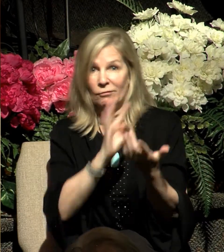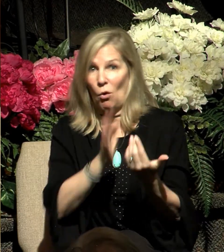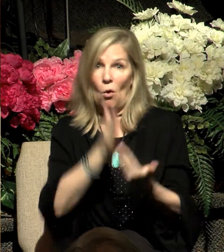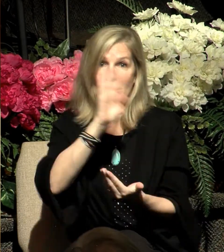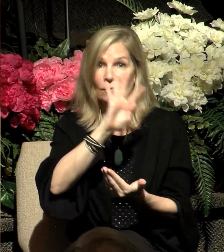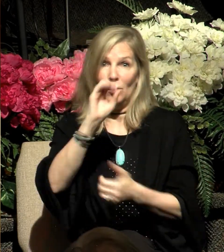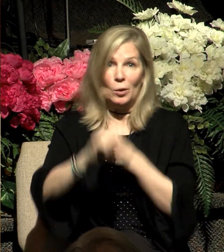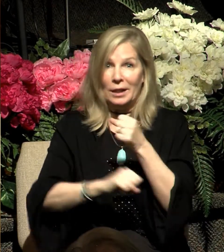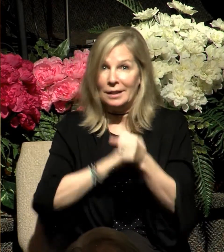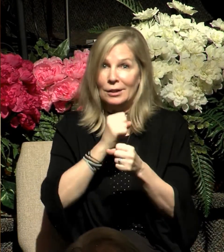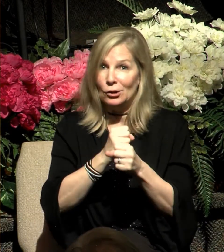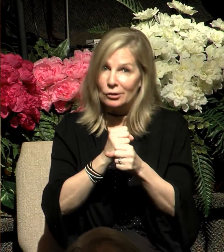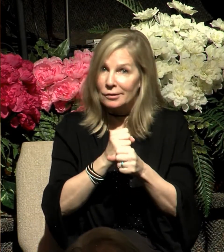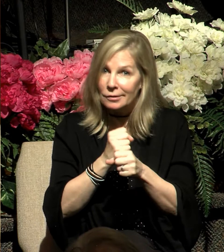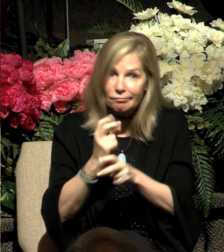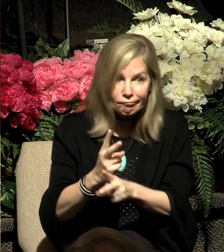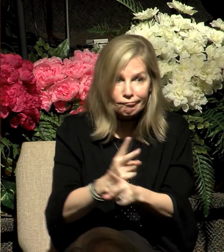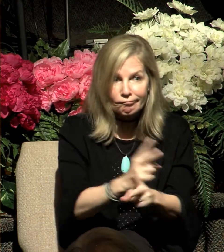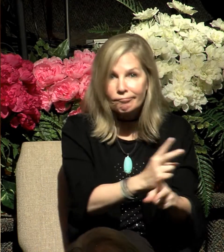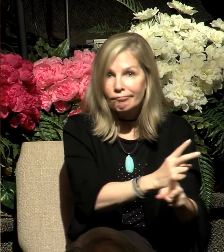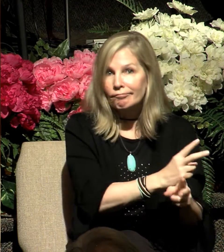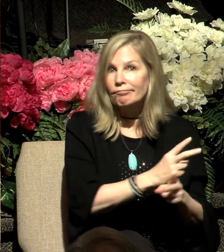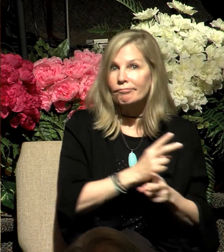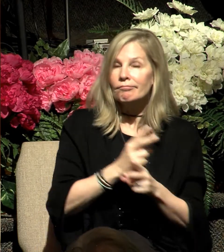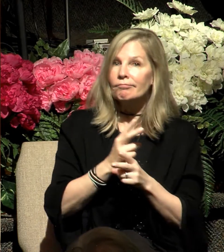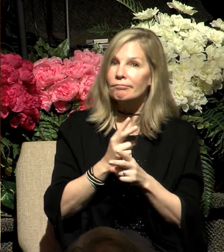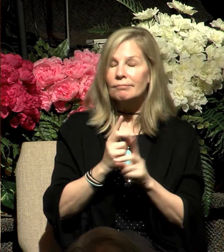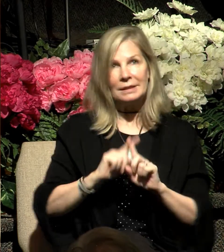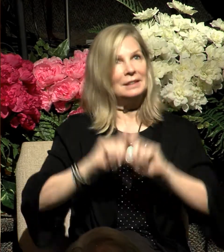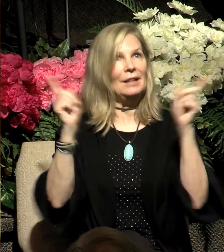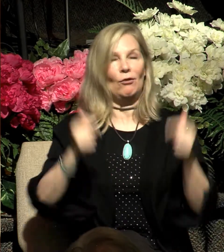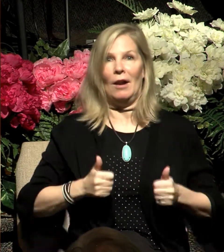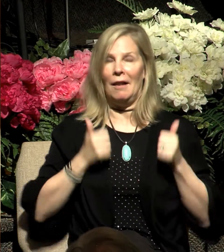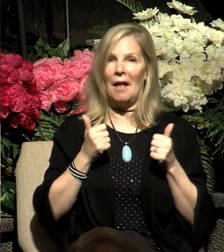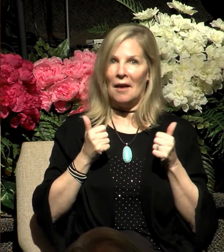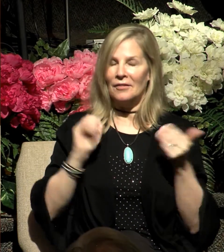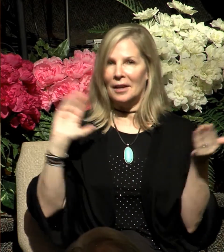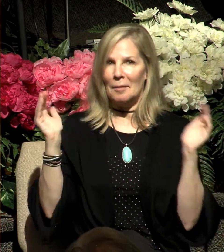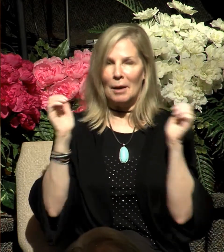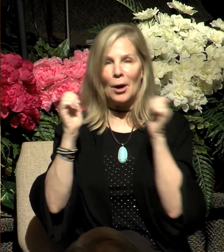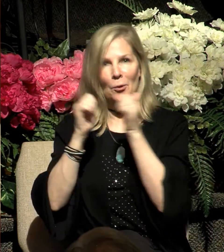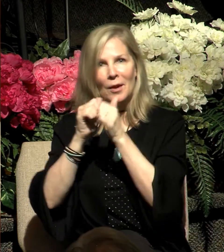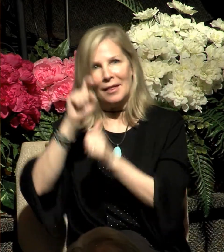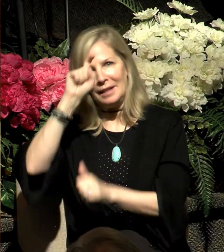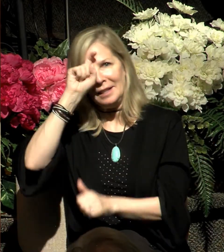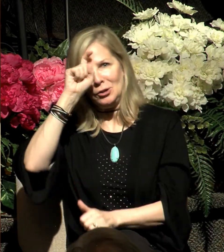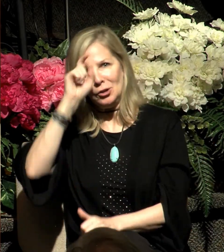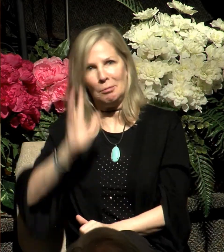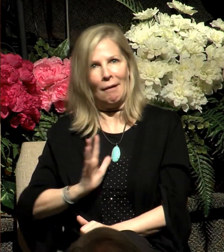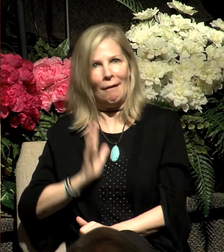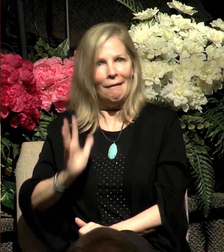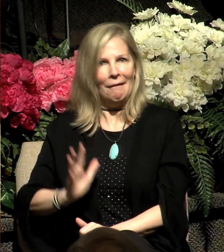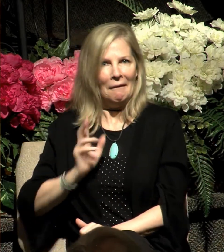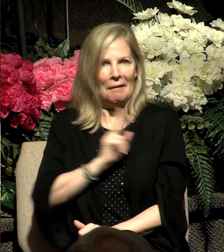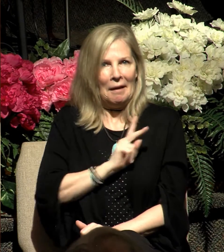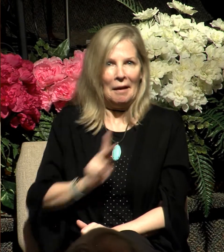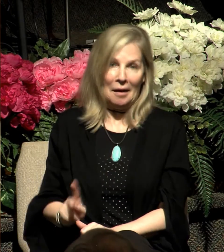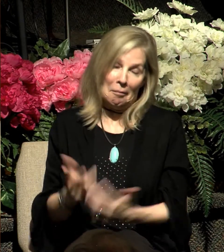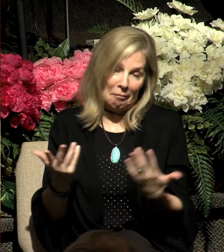a shepherd for 40 years, a very different life than he had known in the royal court of Egypt. So he's a shepherd, and